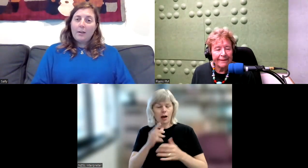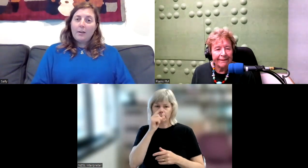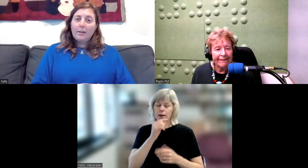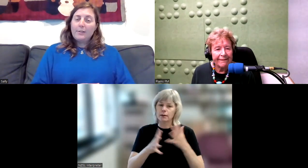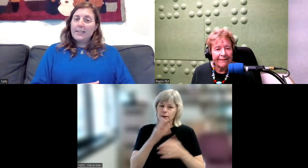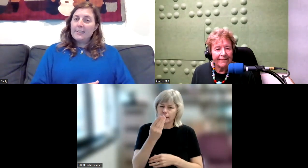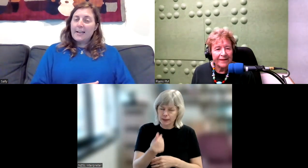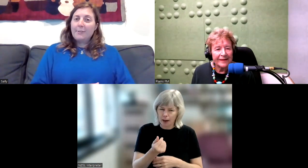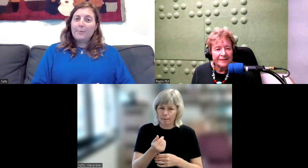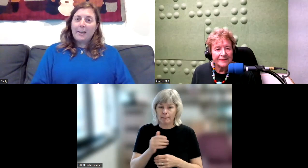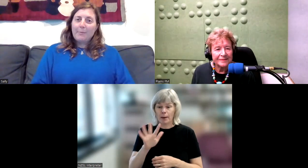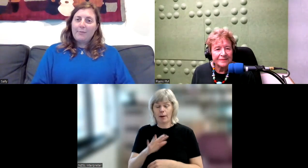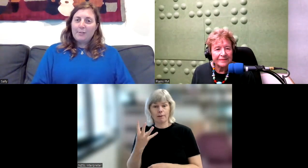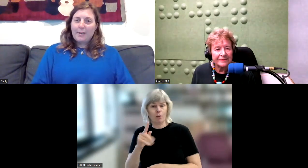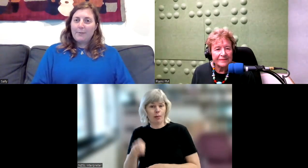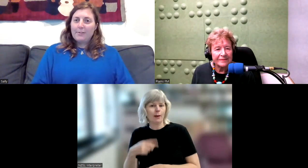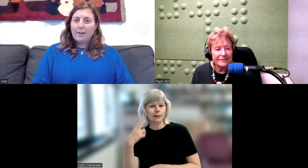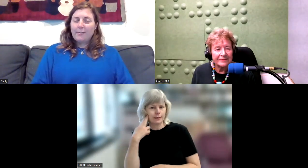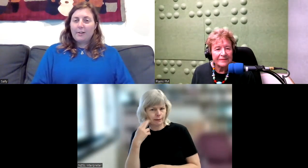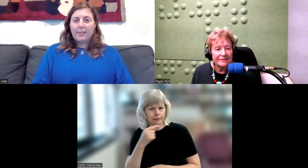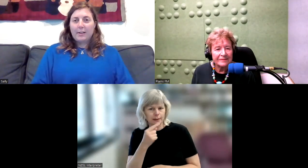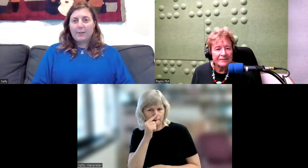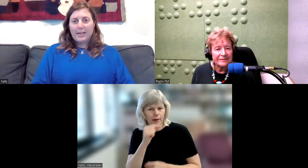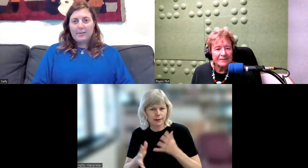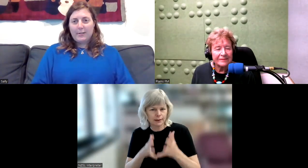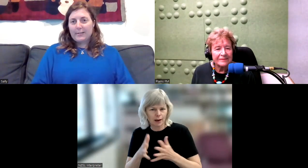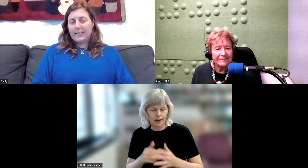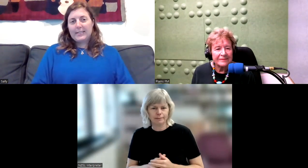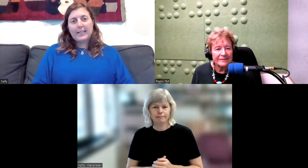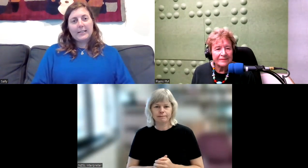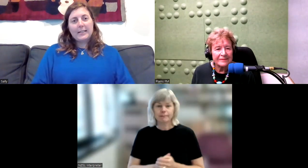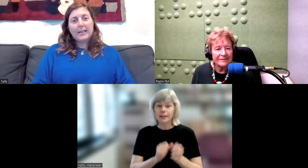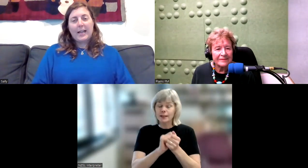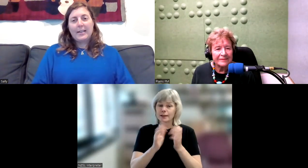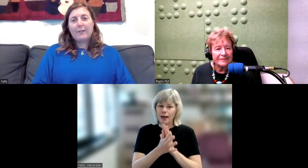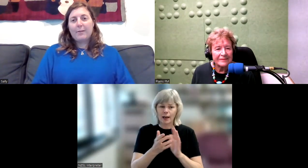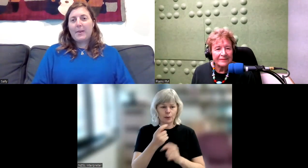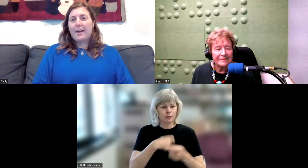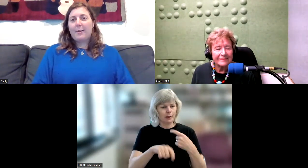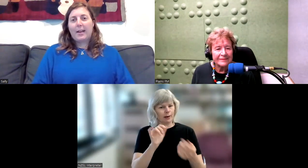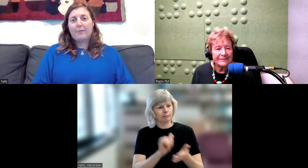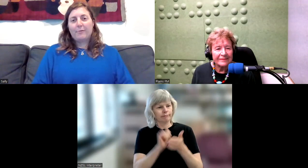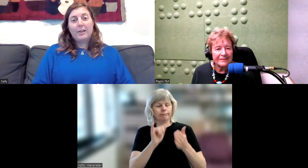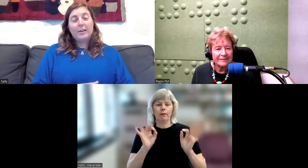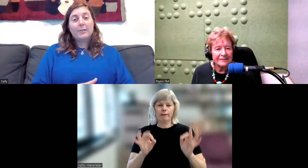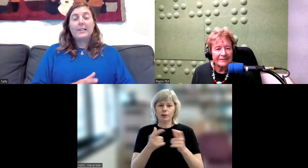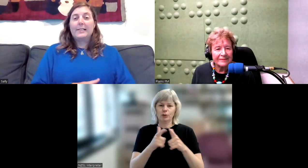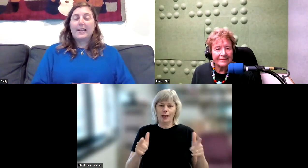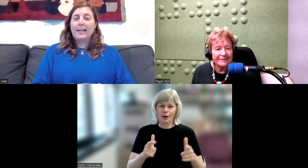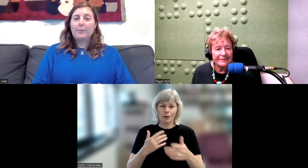New Zealand sign language became an official language of Aotearoa in 2006. And every May we have New Zealand Sign Language